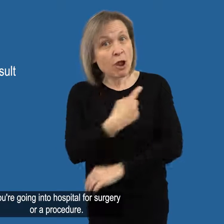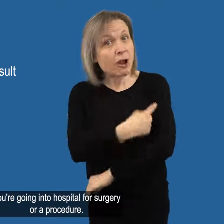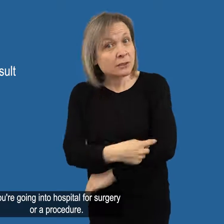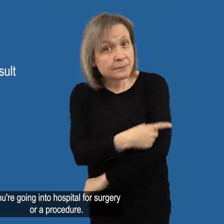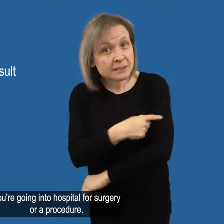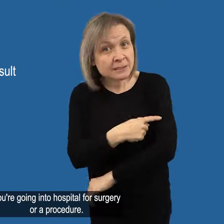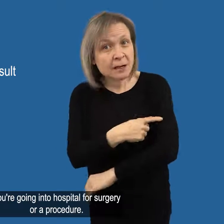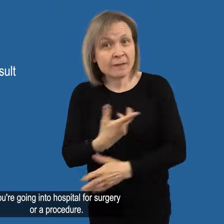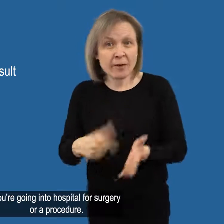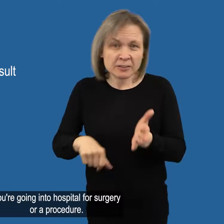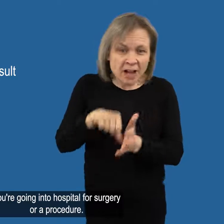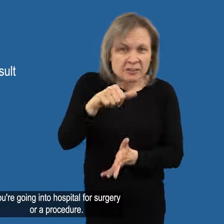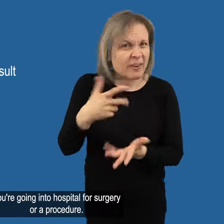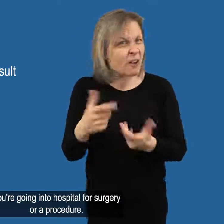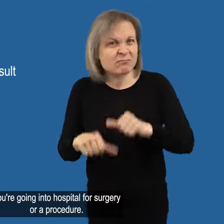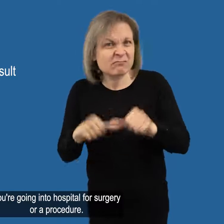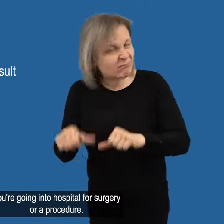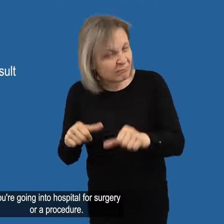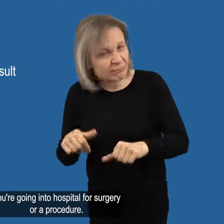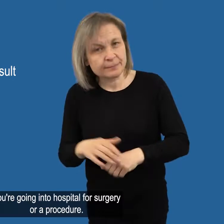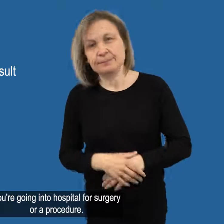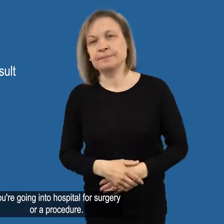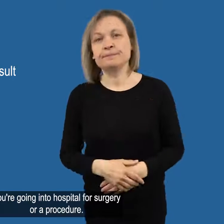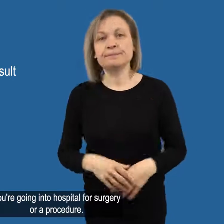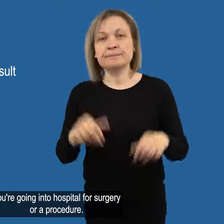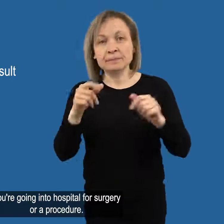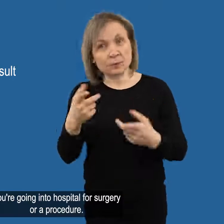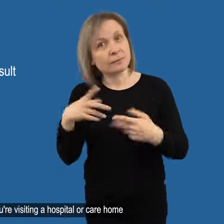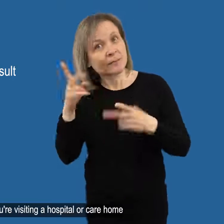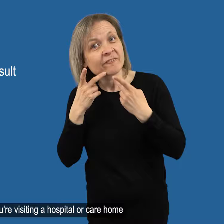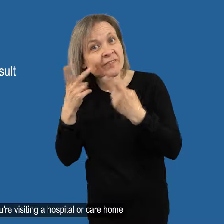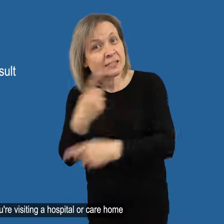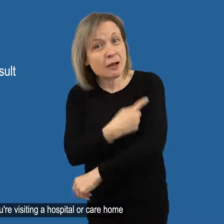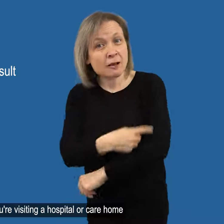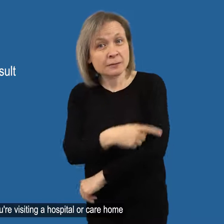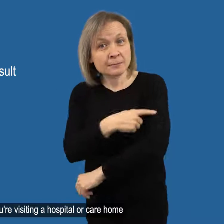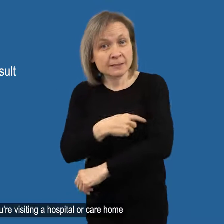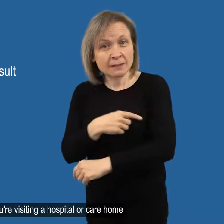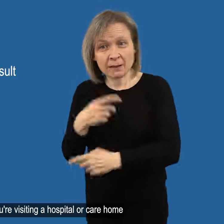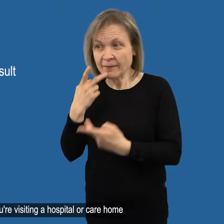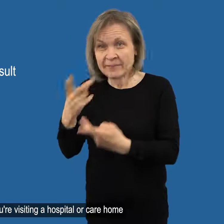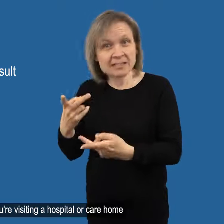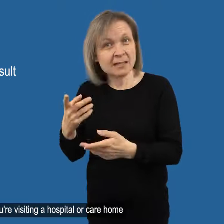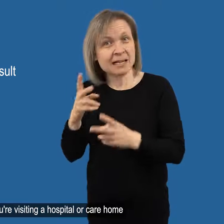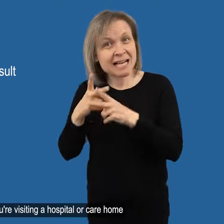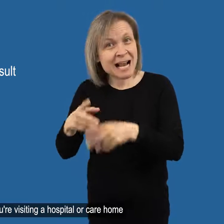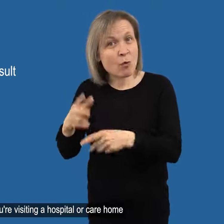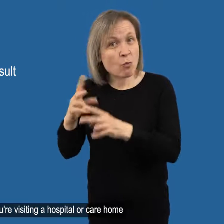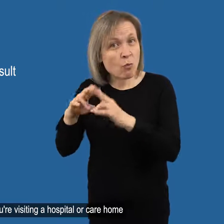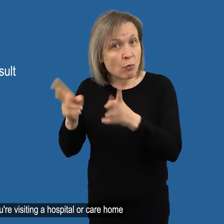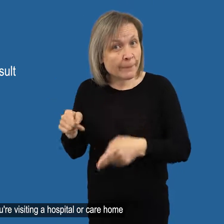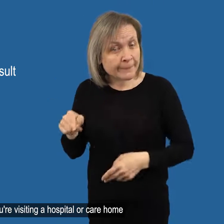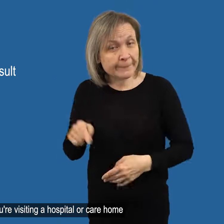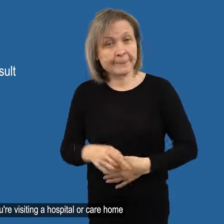You're going into hospital for surgery or a procedure You're visiting a hospital or care home